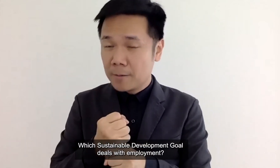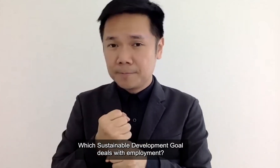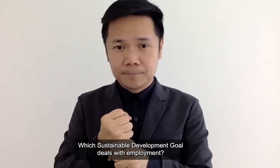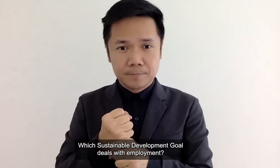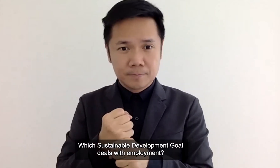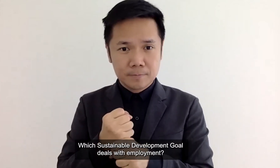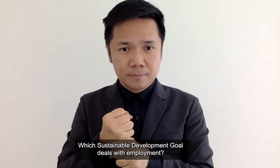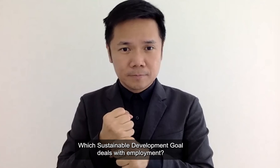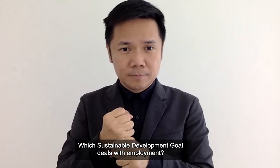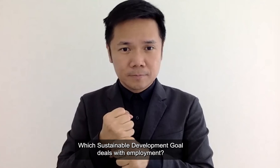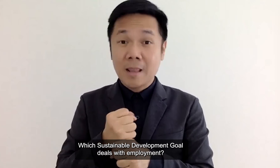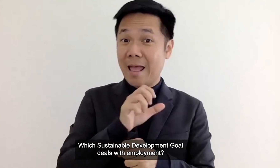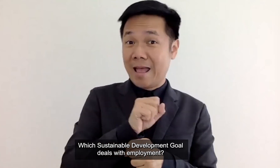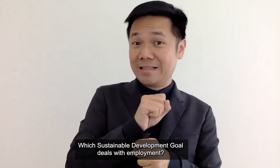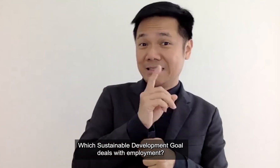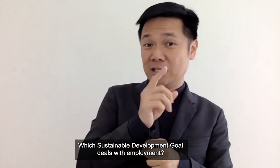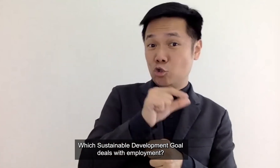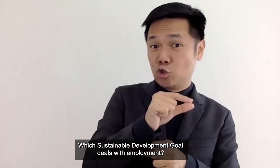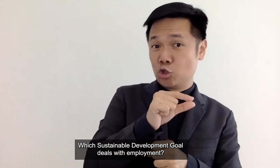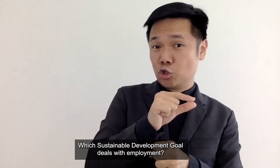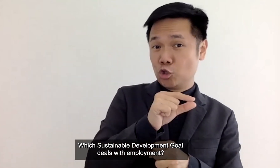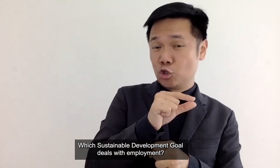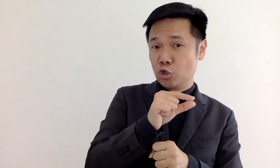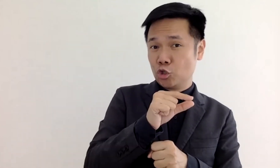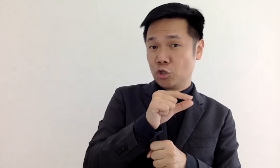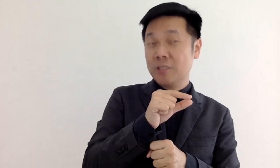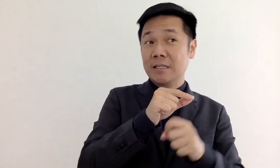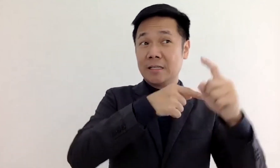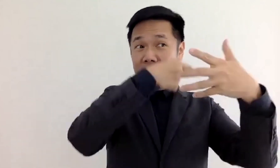sustainable development goal deals with employment